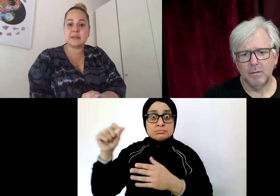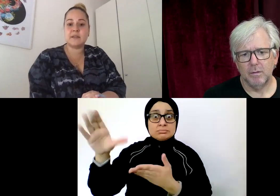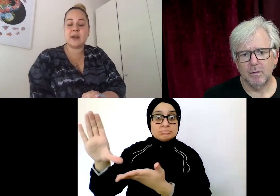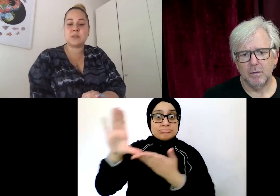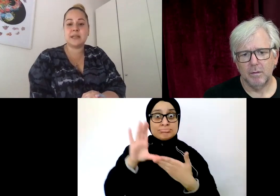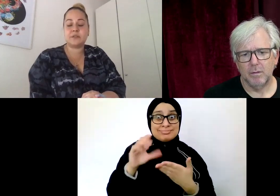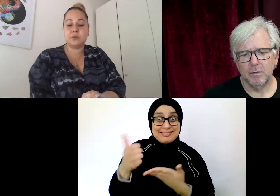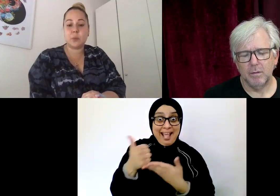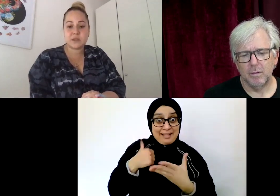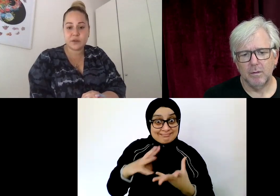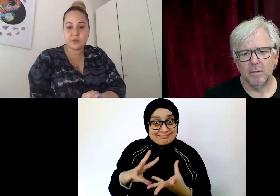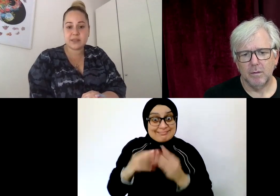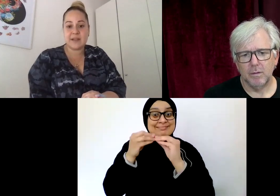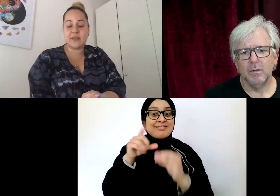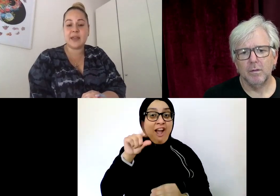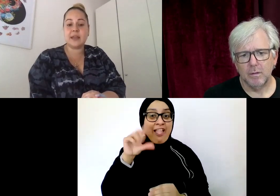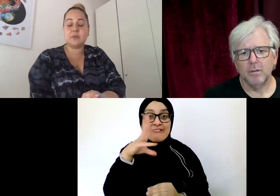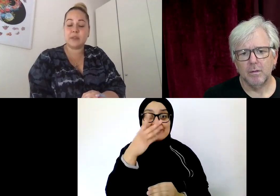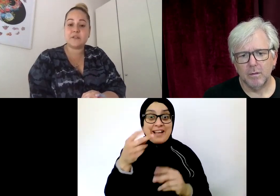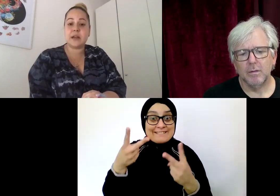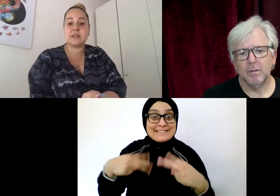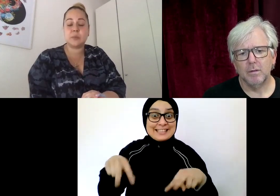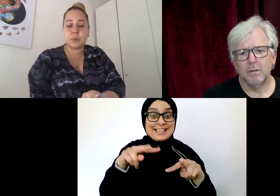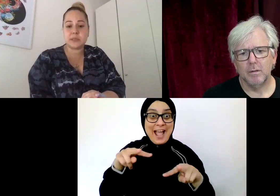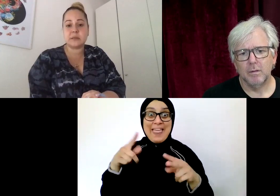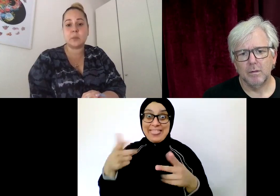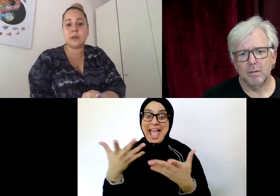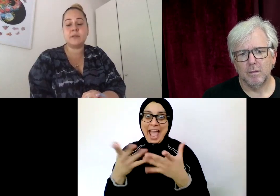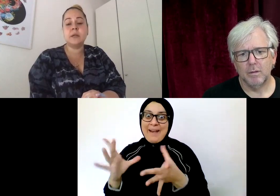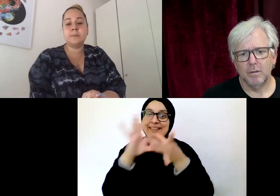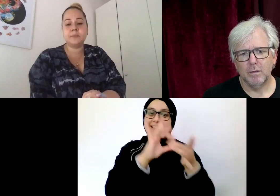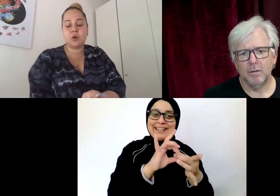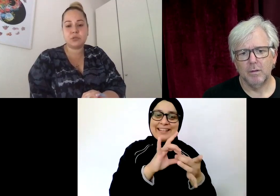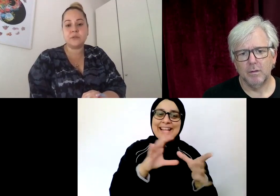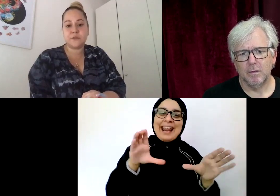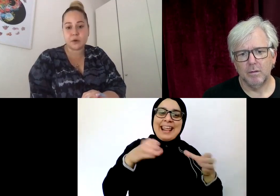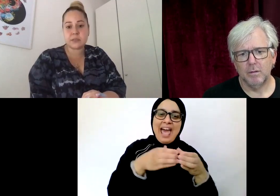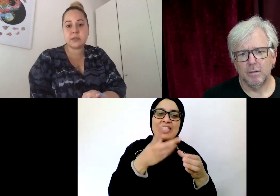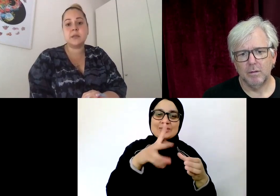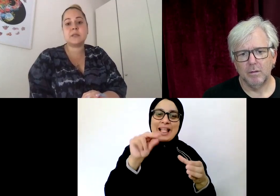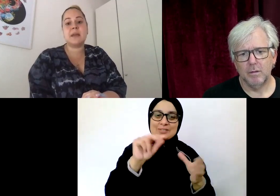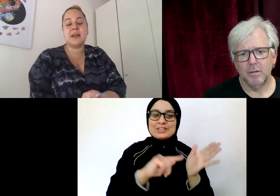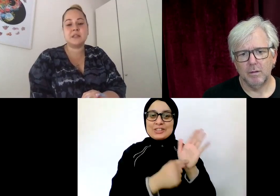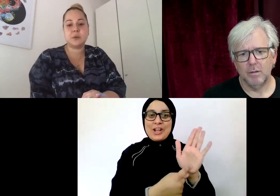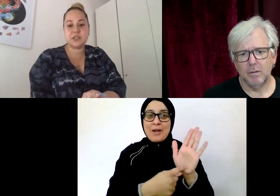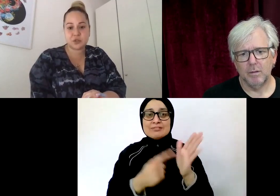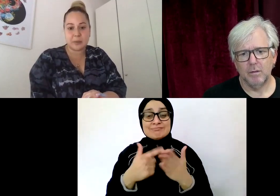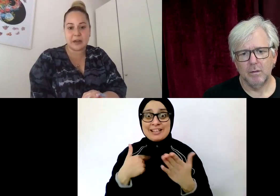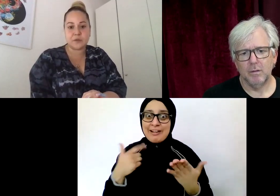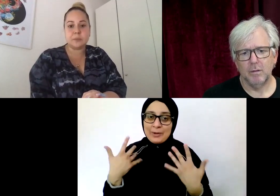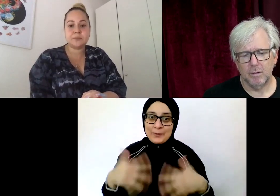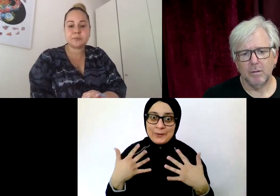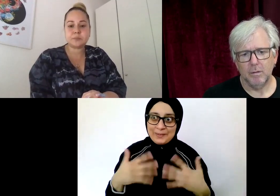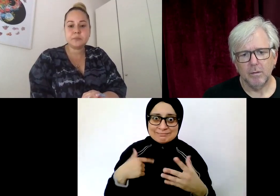that was linked through the Westfields. And that fund had supported with Cockro and the Fox to make that into a digital